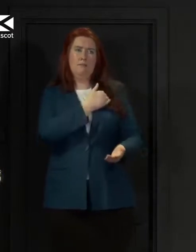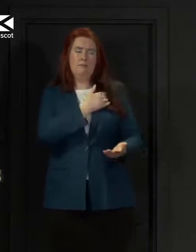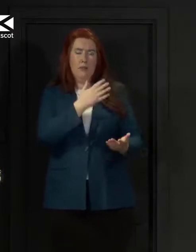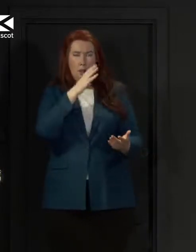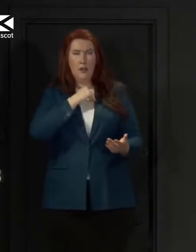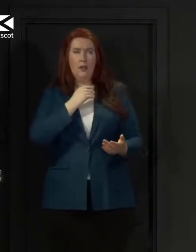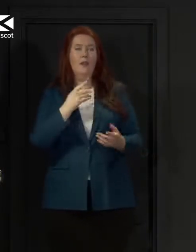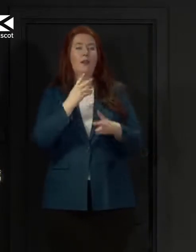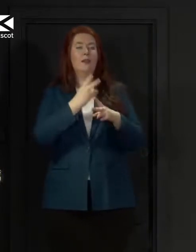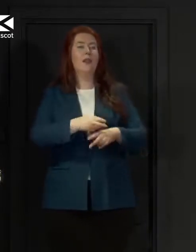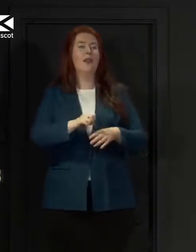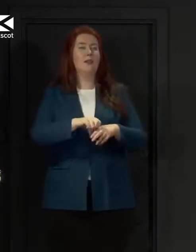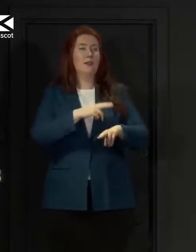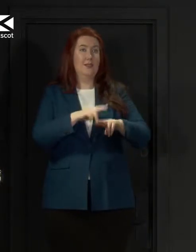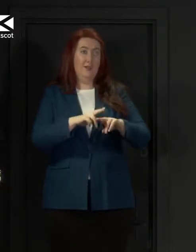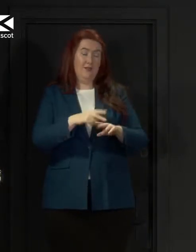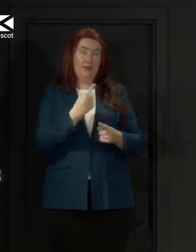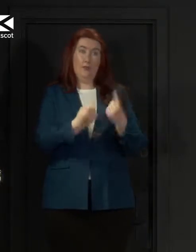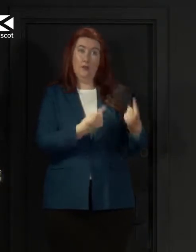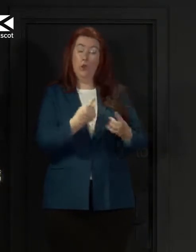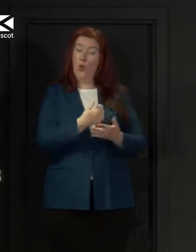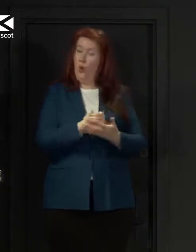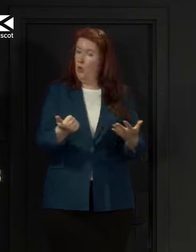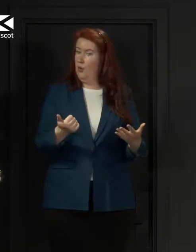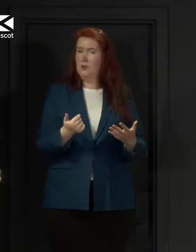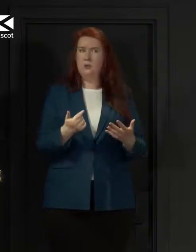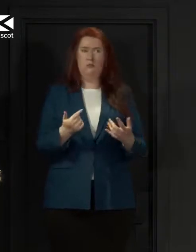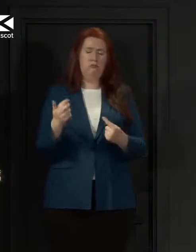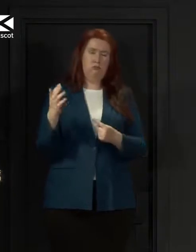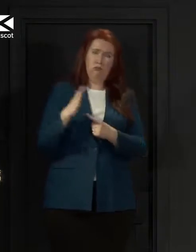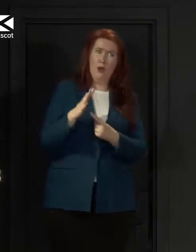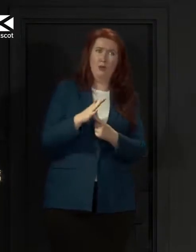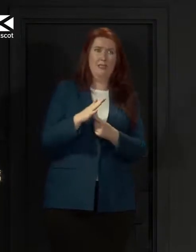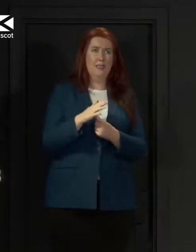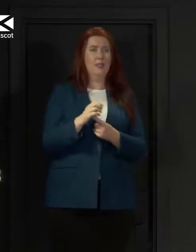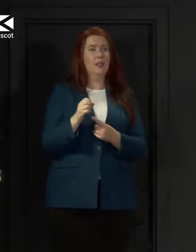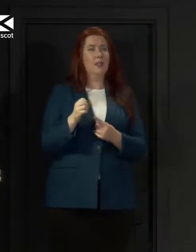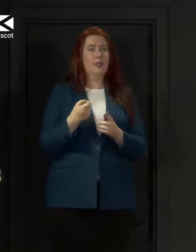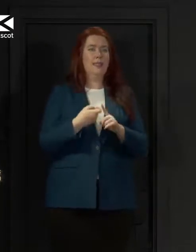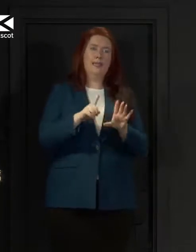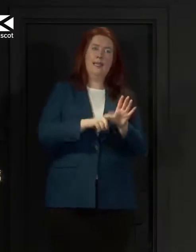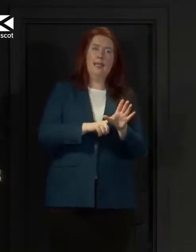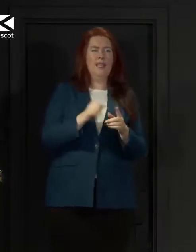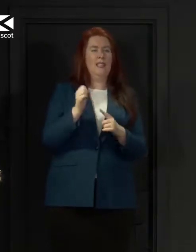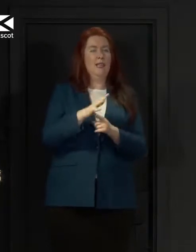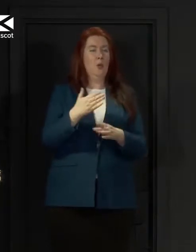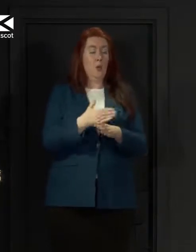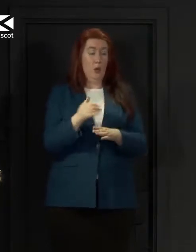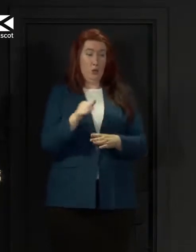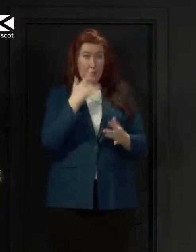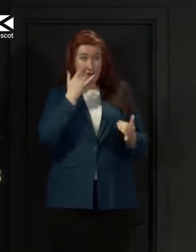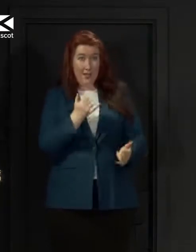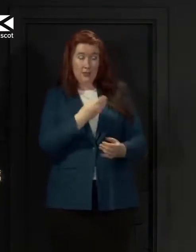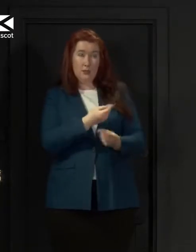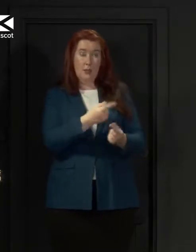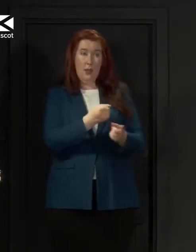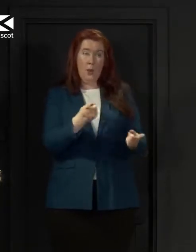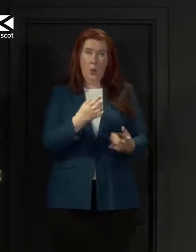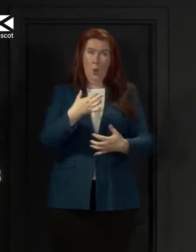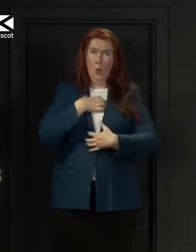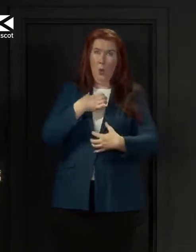home workers, who have always been in the first priority of key workers to be tested, were fearful